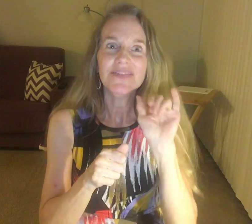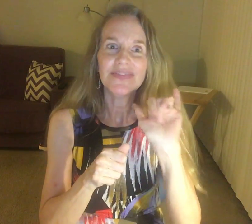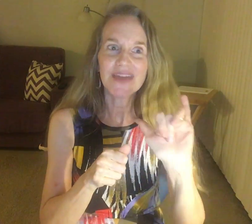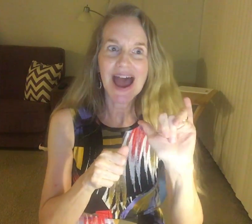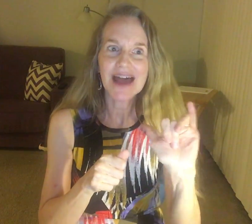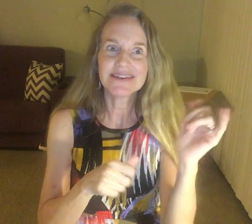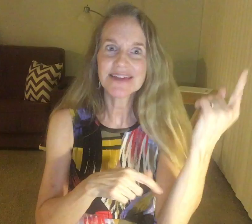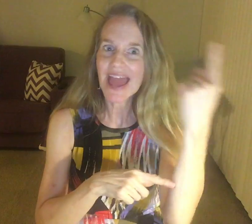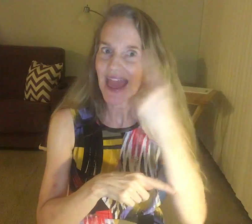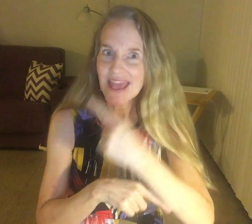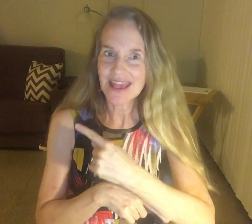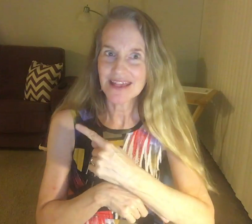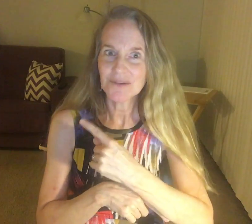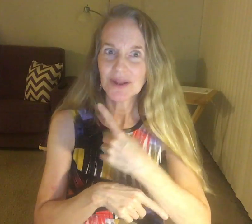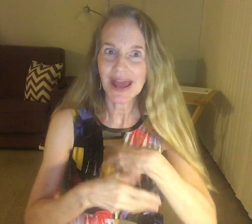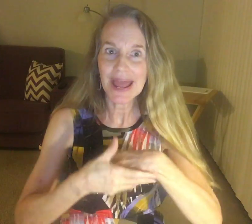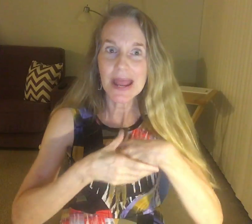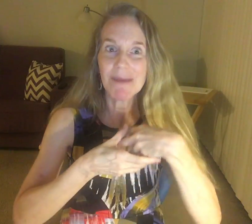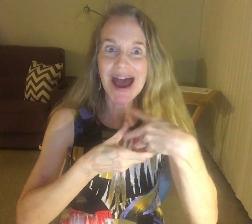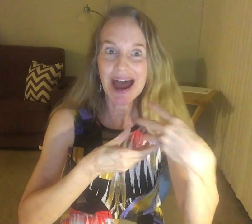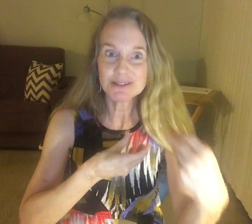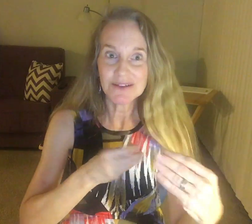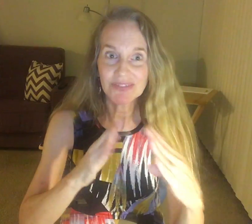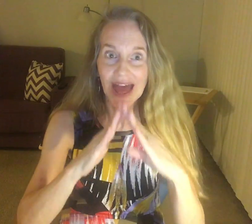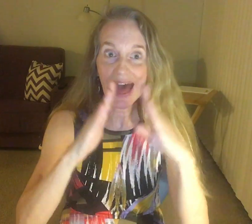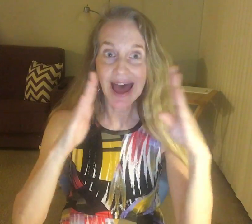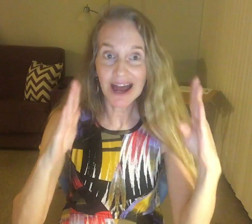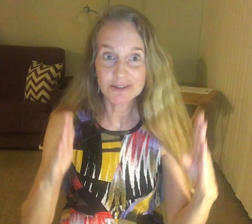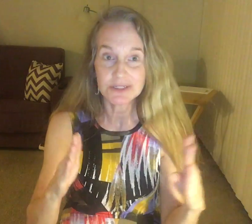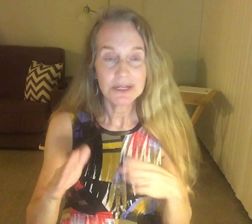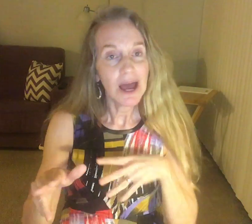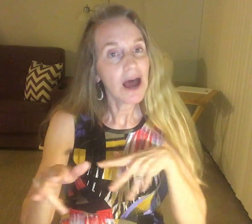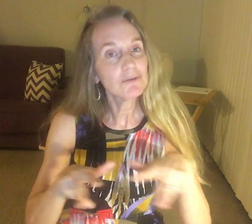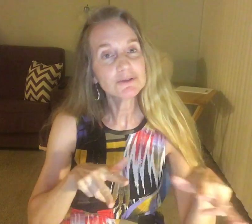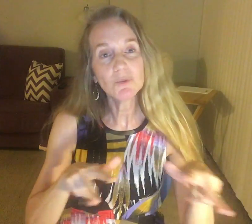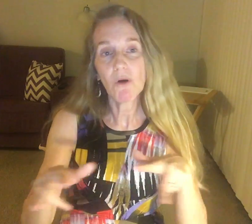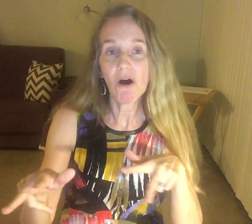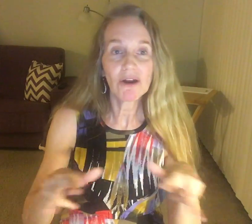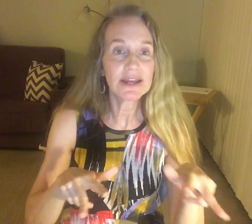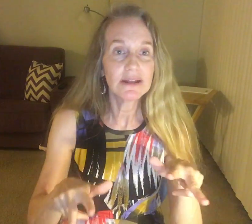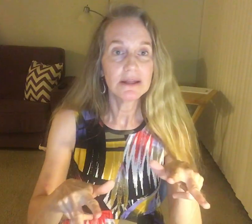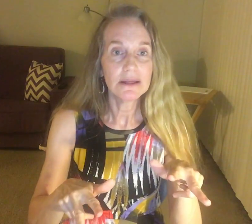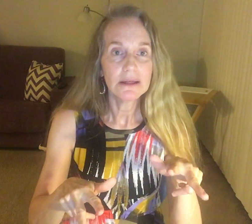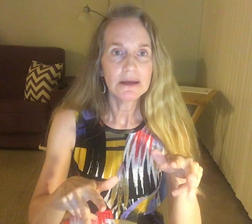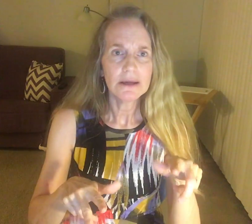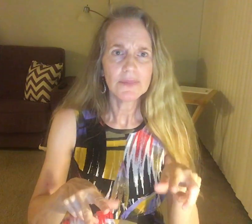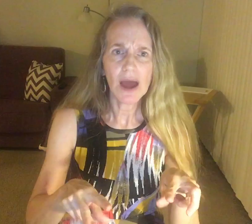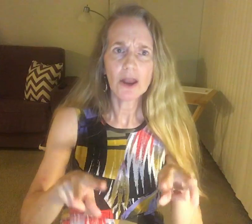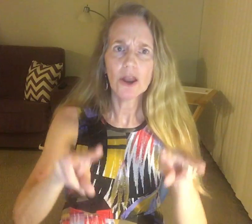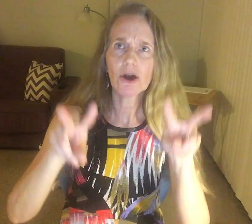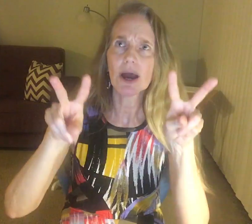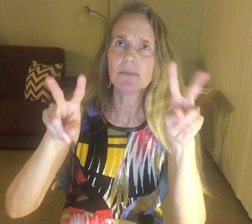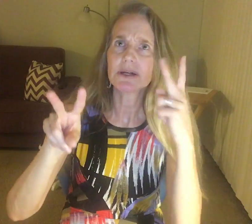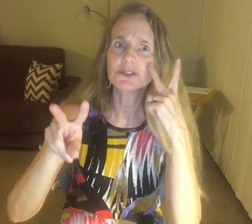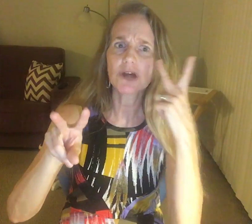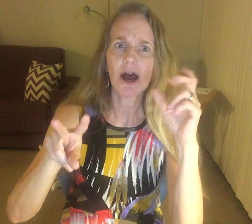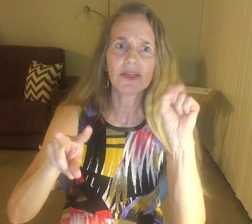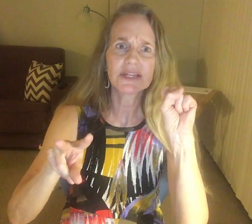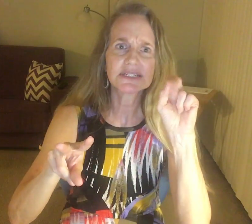that day, when I came out of the house, and I was walking, and I looked, and I saw this